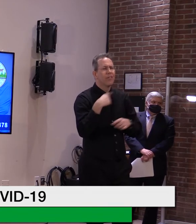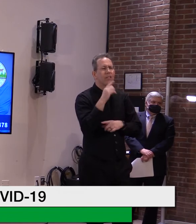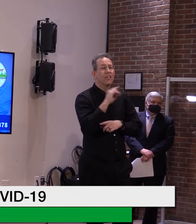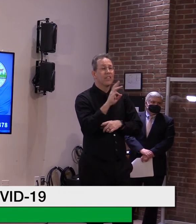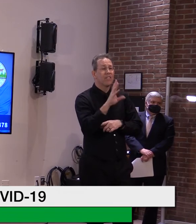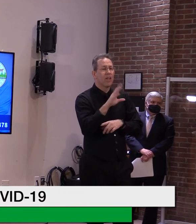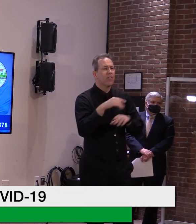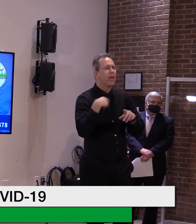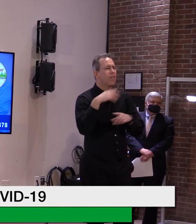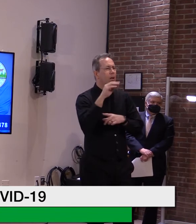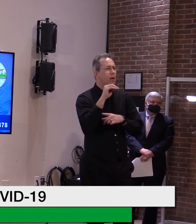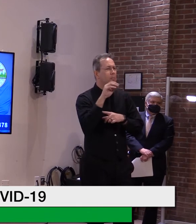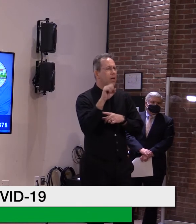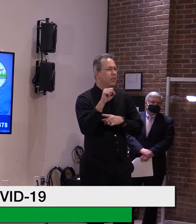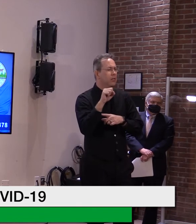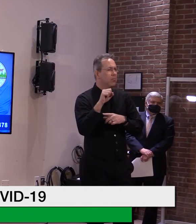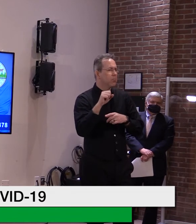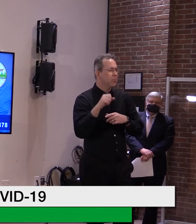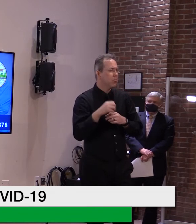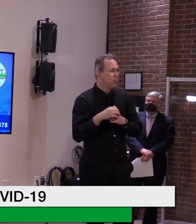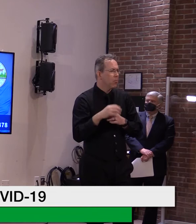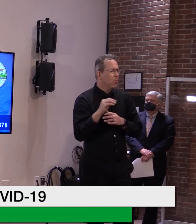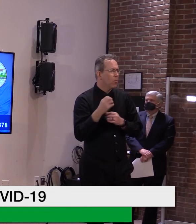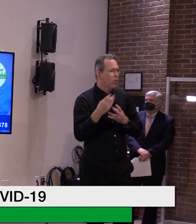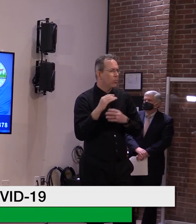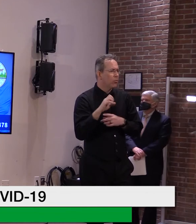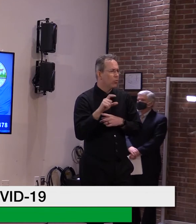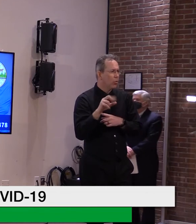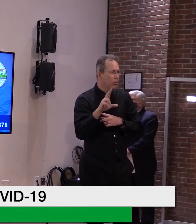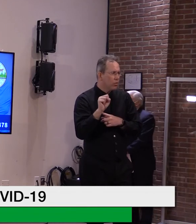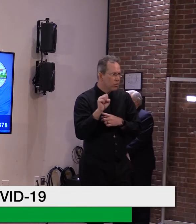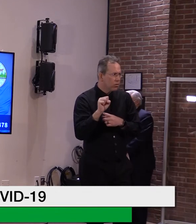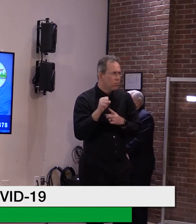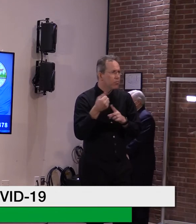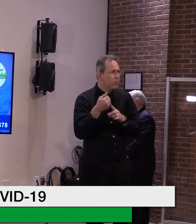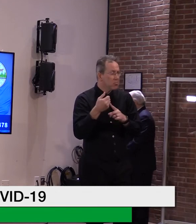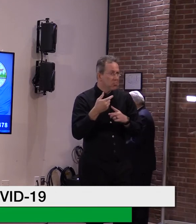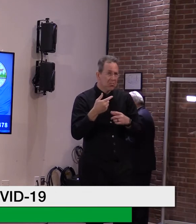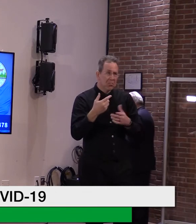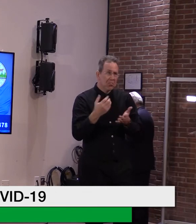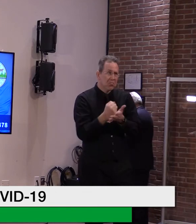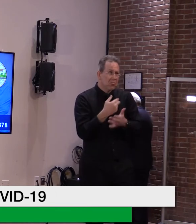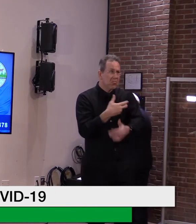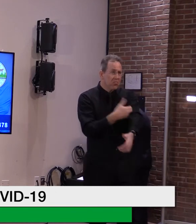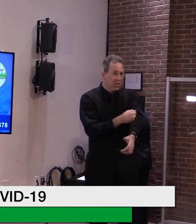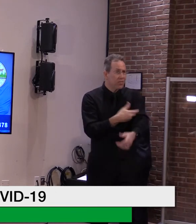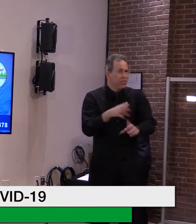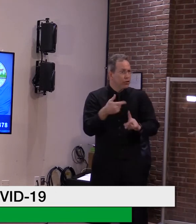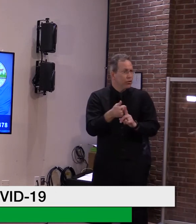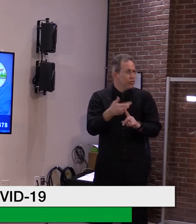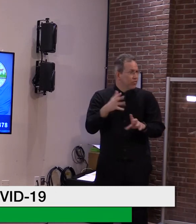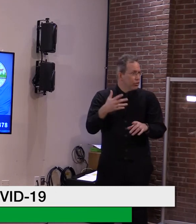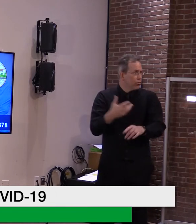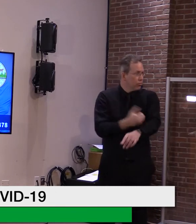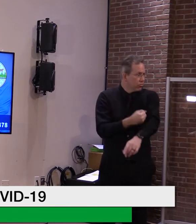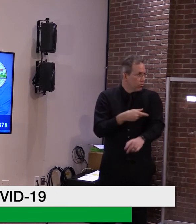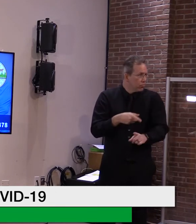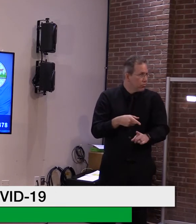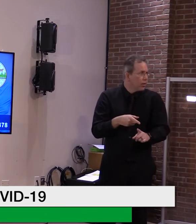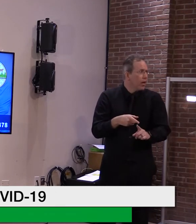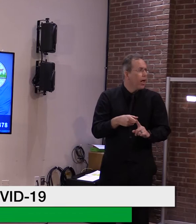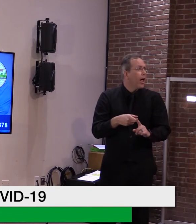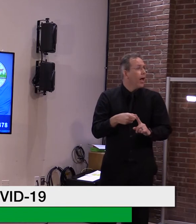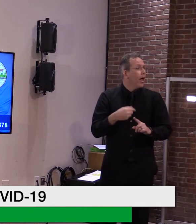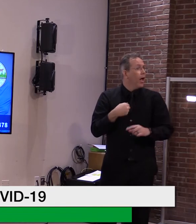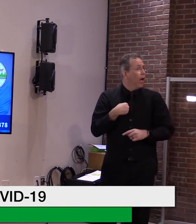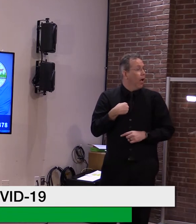had problems with shots in the past and believes that the Johnson and Johnson vaccine would be his best choice